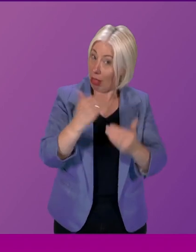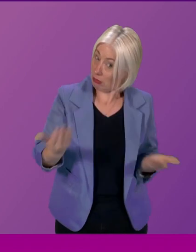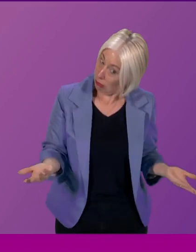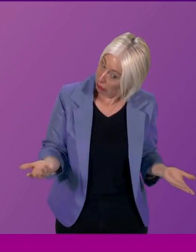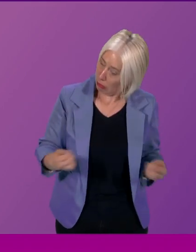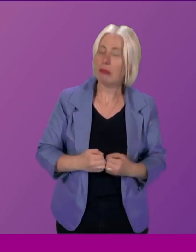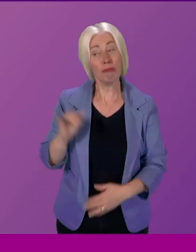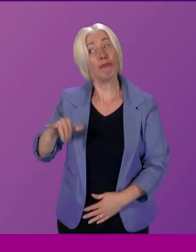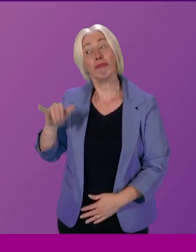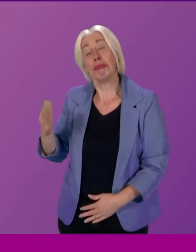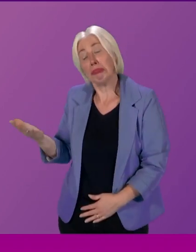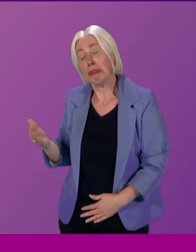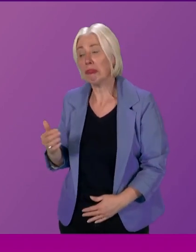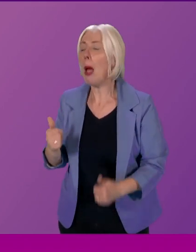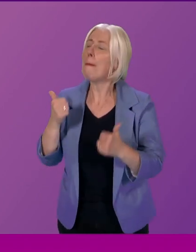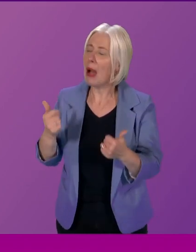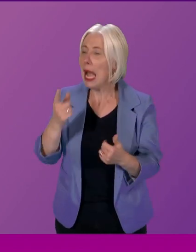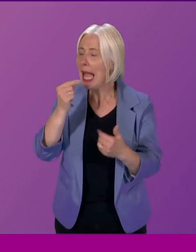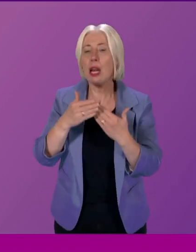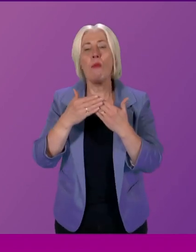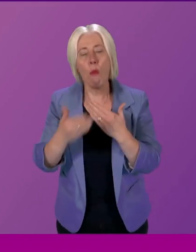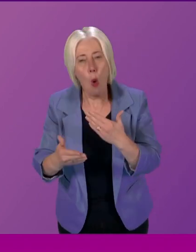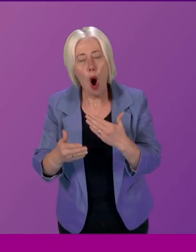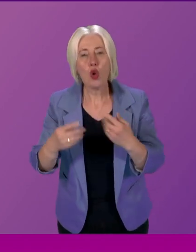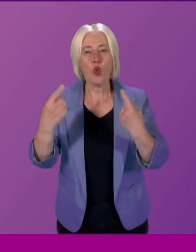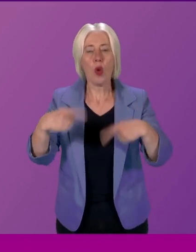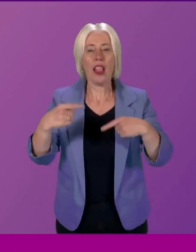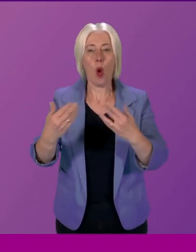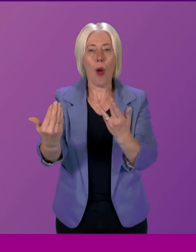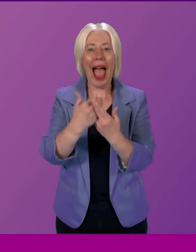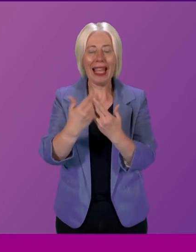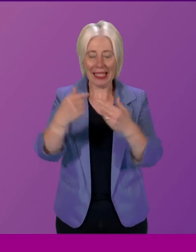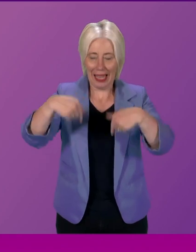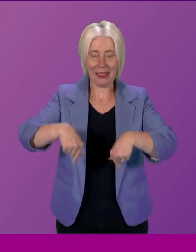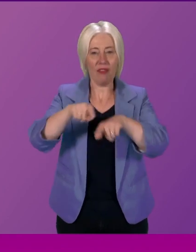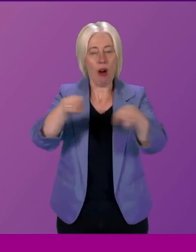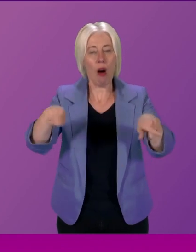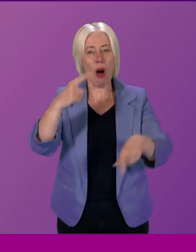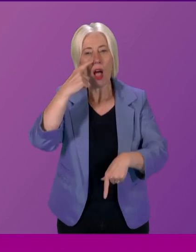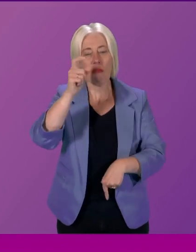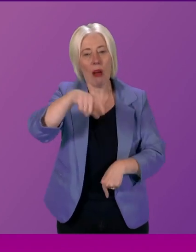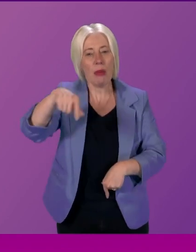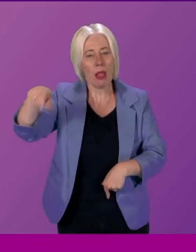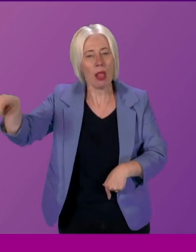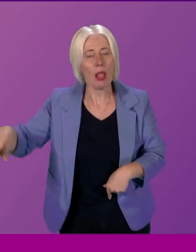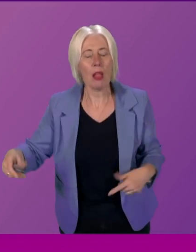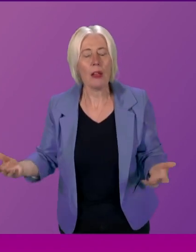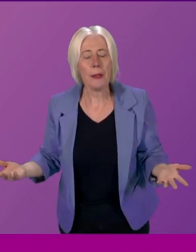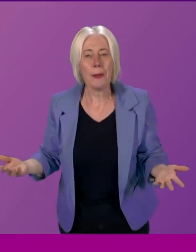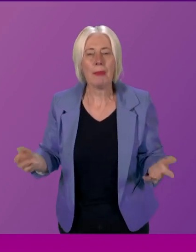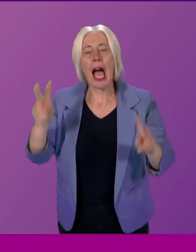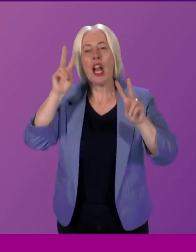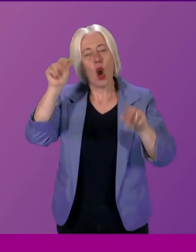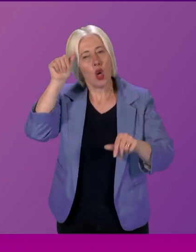there's more we can do in terms of allowing access among our young people. And I know separately we're looking at